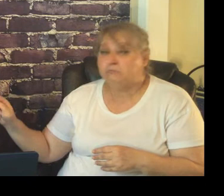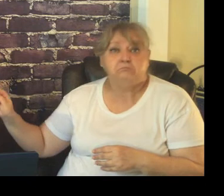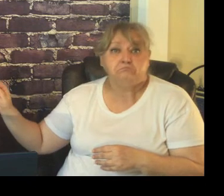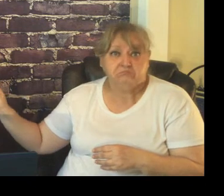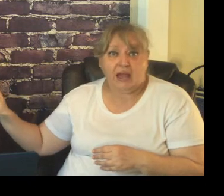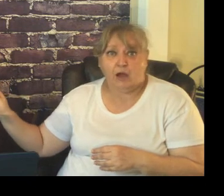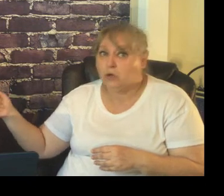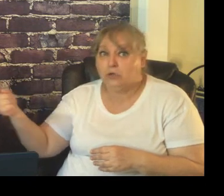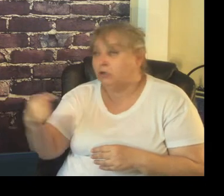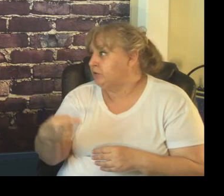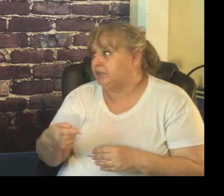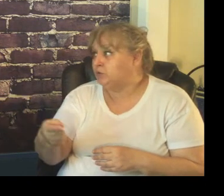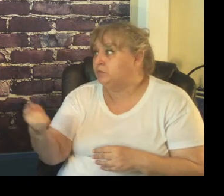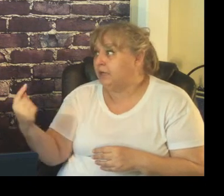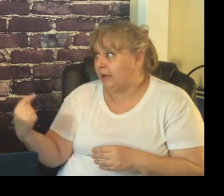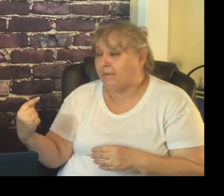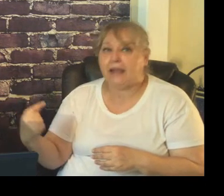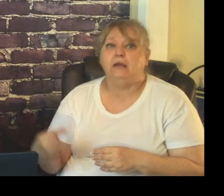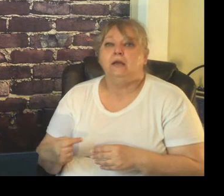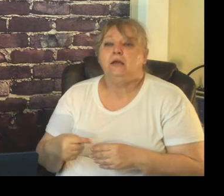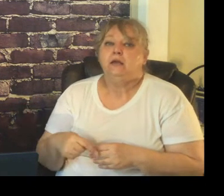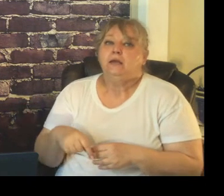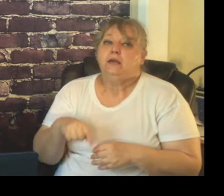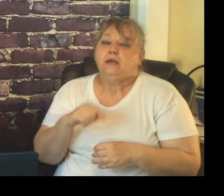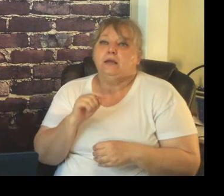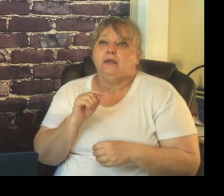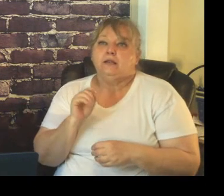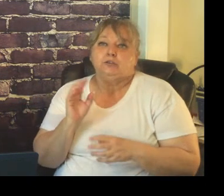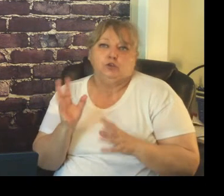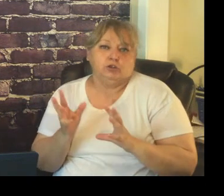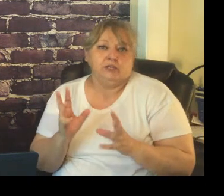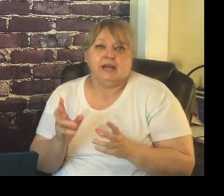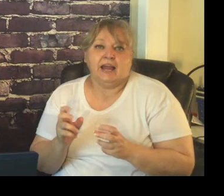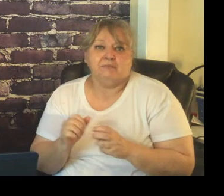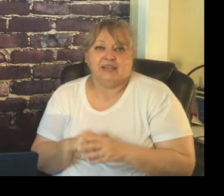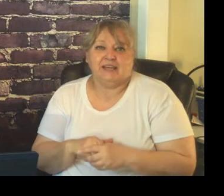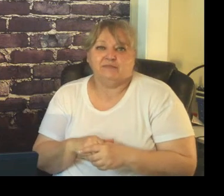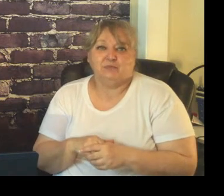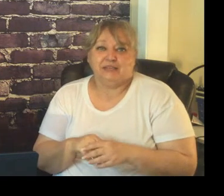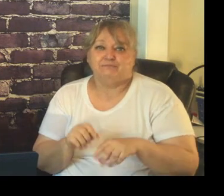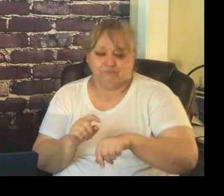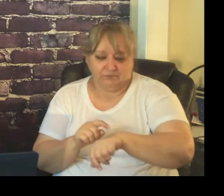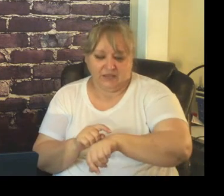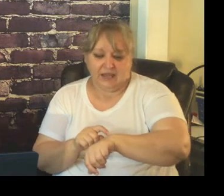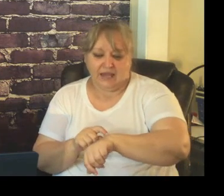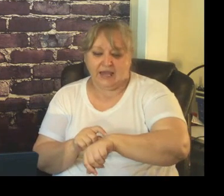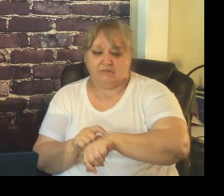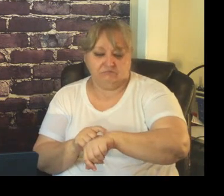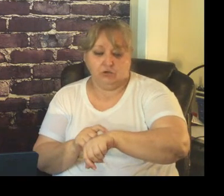the hour go to the restroom come back two or three times I have to be you